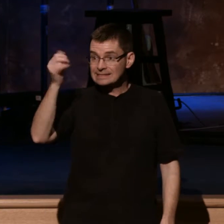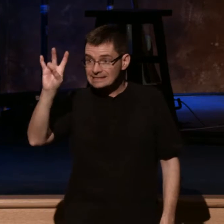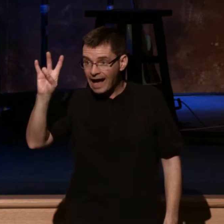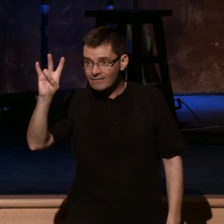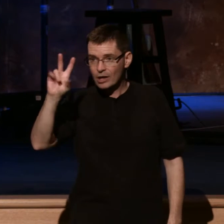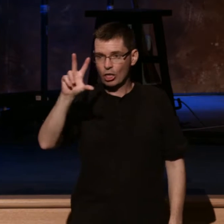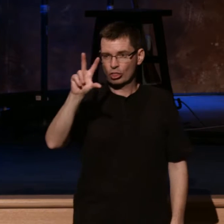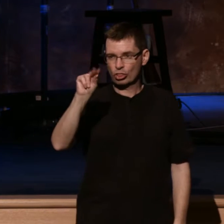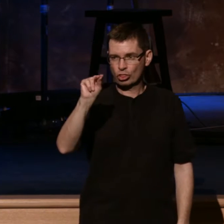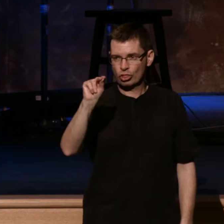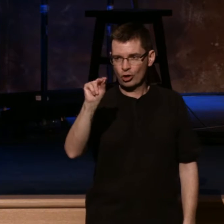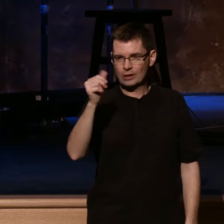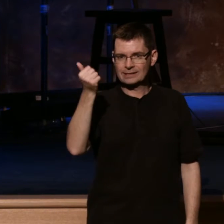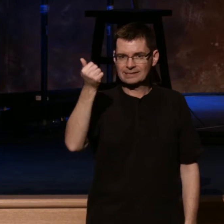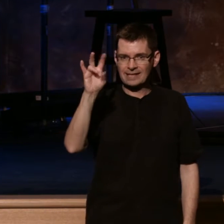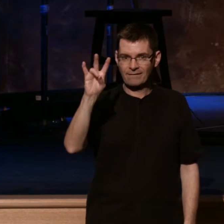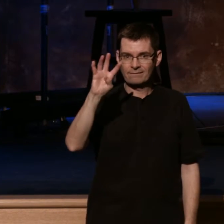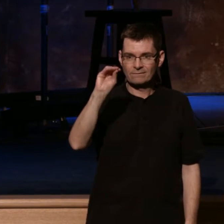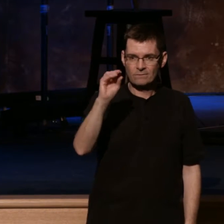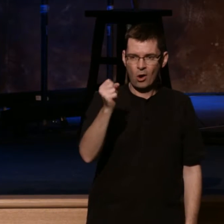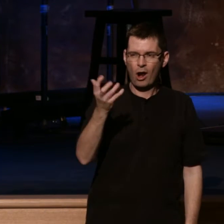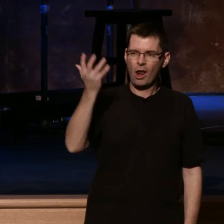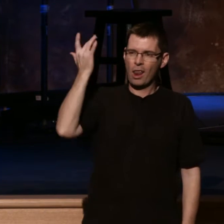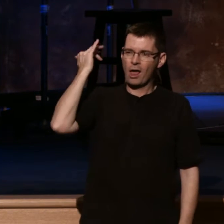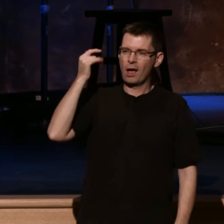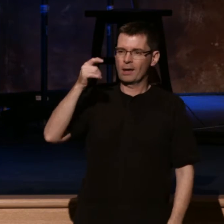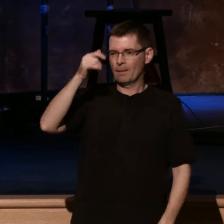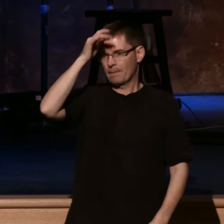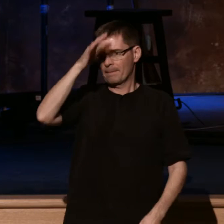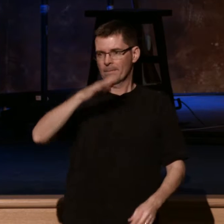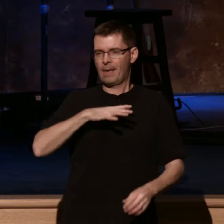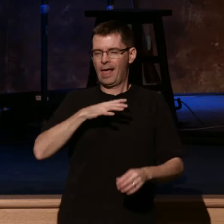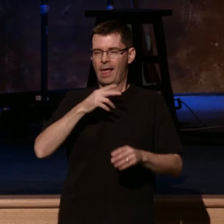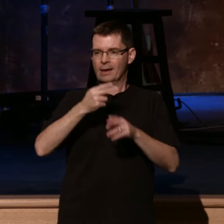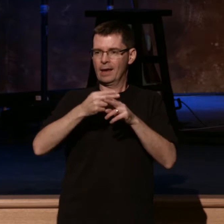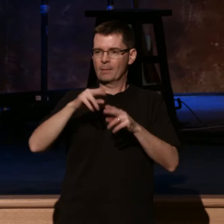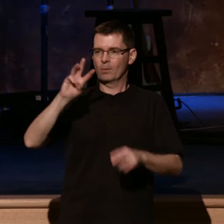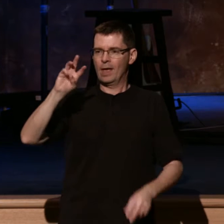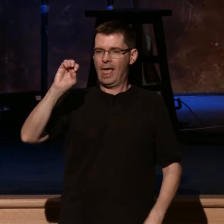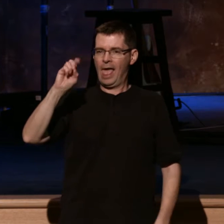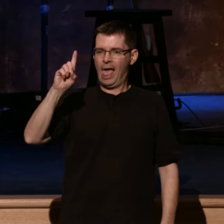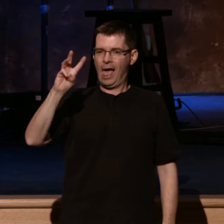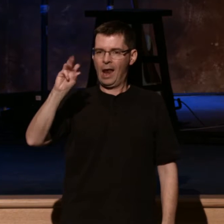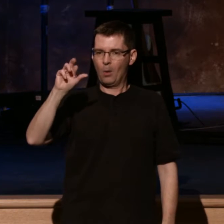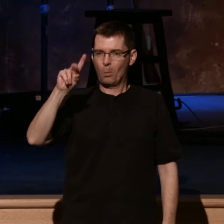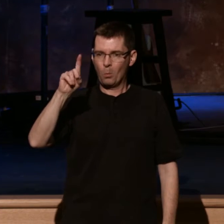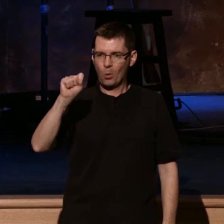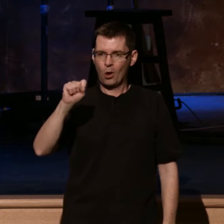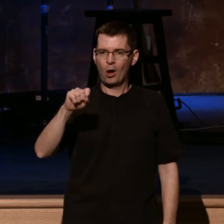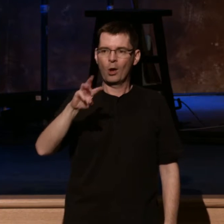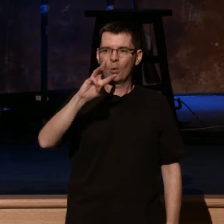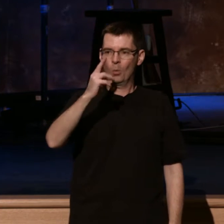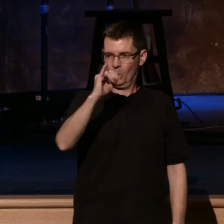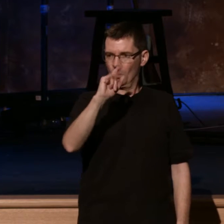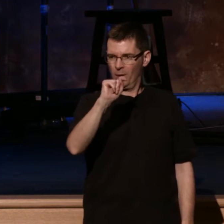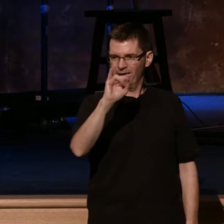You would recognize men like Edwards and Whitefield, who Robbie mentioned earlier. During that awakening, the number of